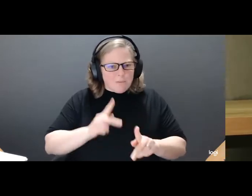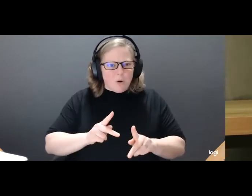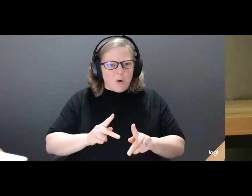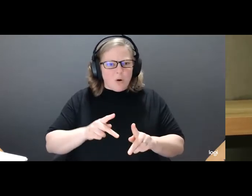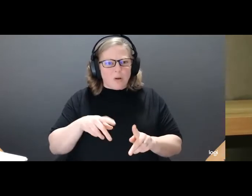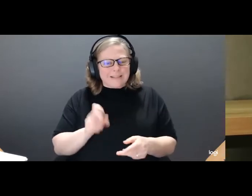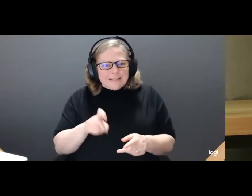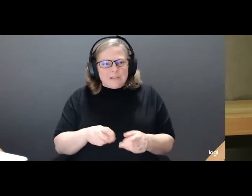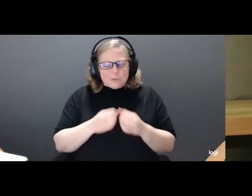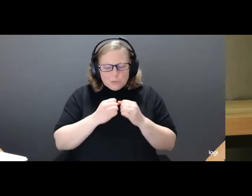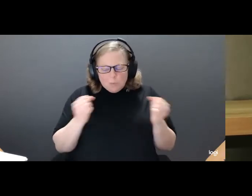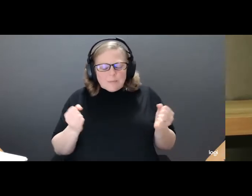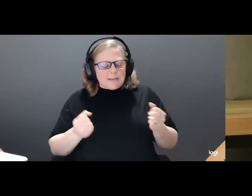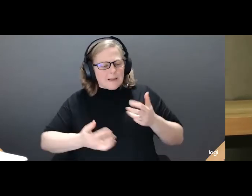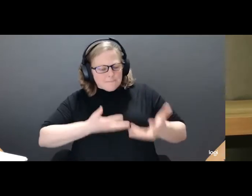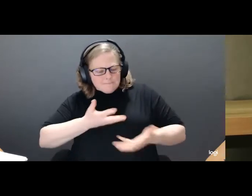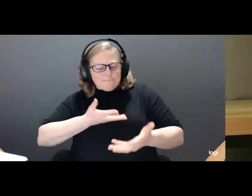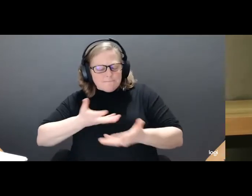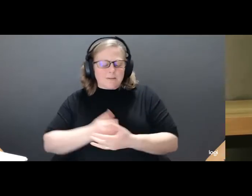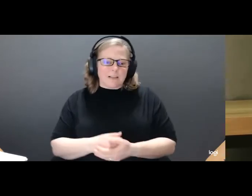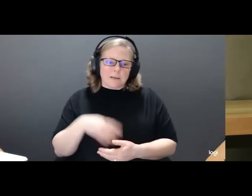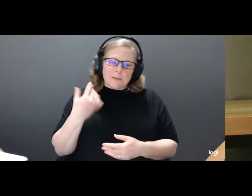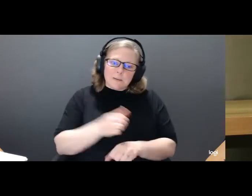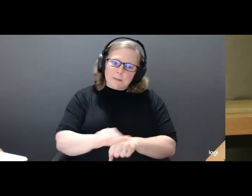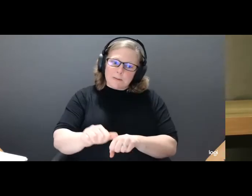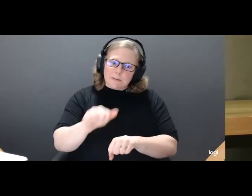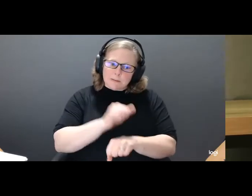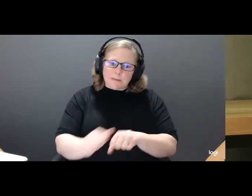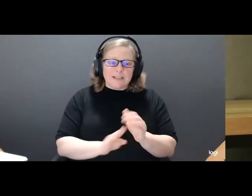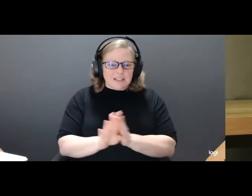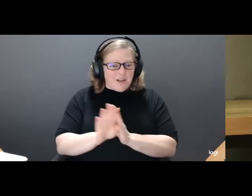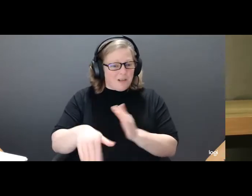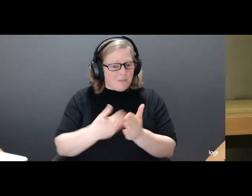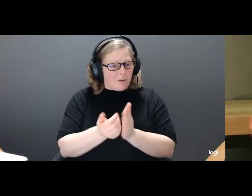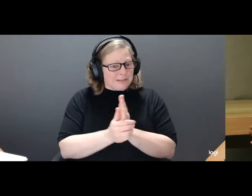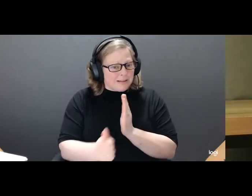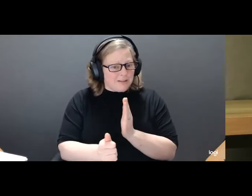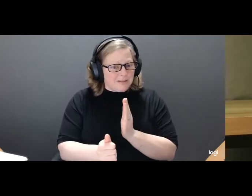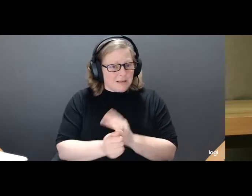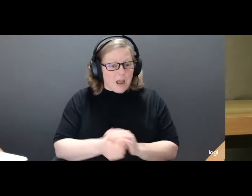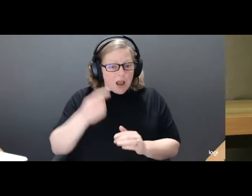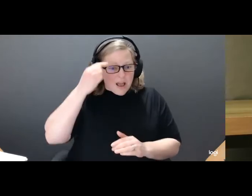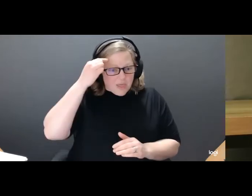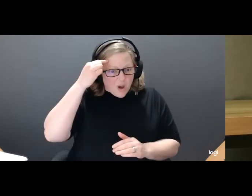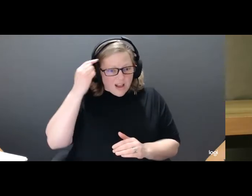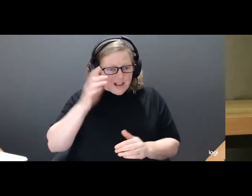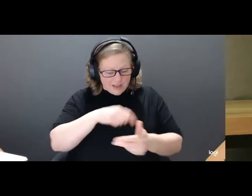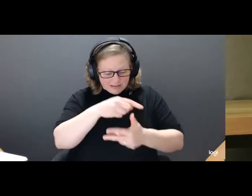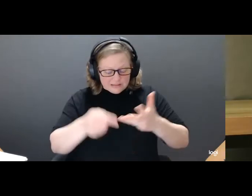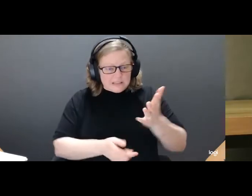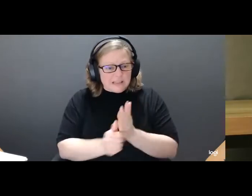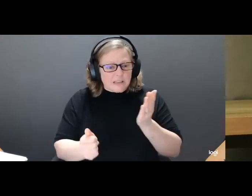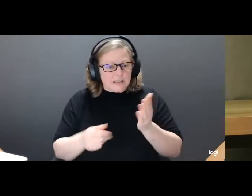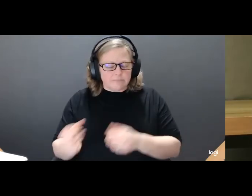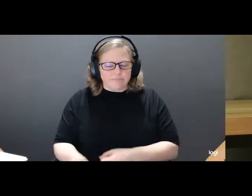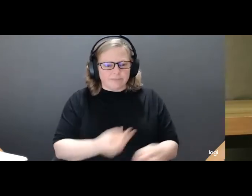vulnerable. It's a huge amount of work to develop all these skills. And I thought I would have to throw all that work and experience away because